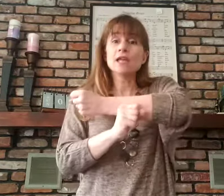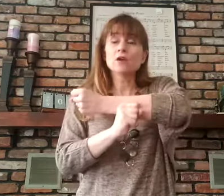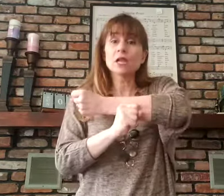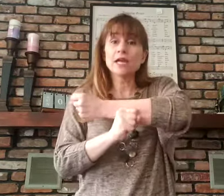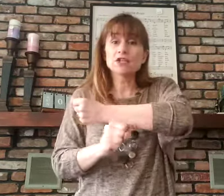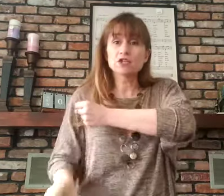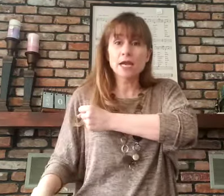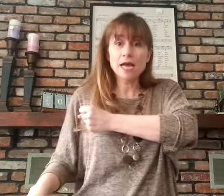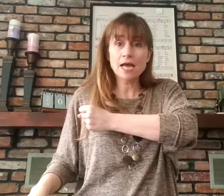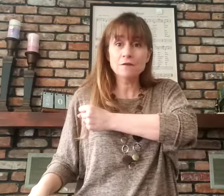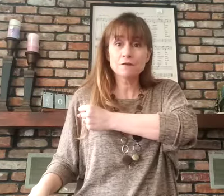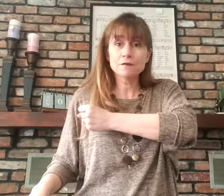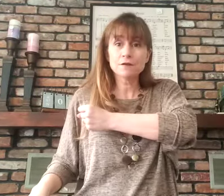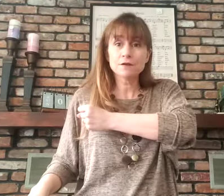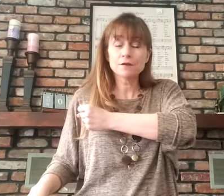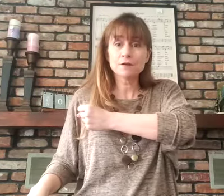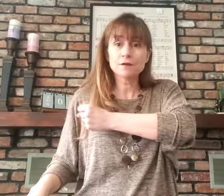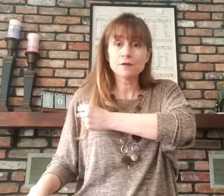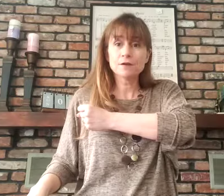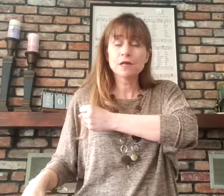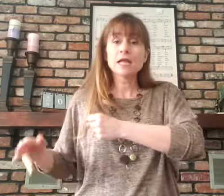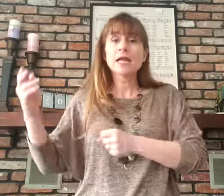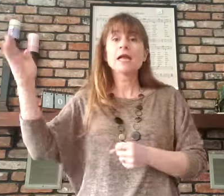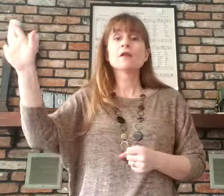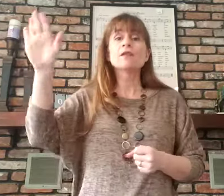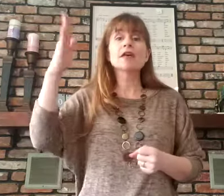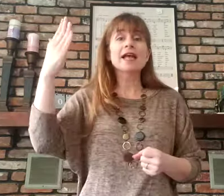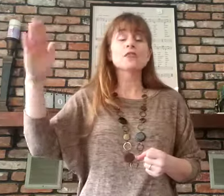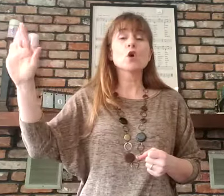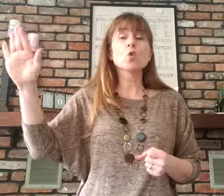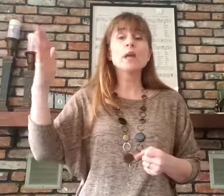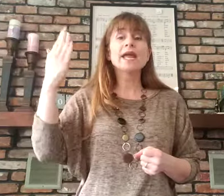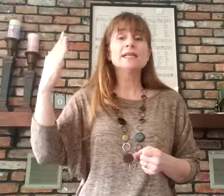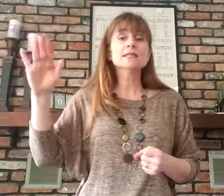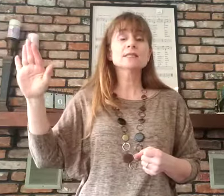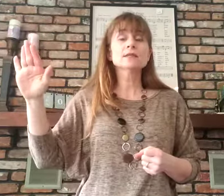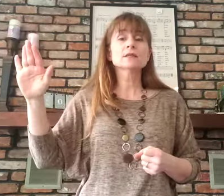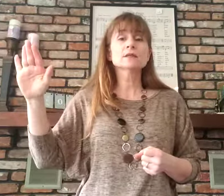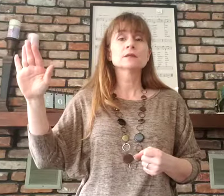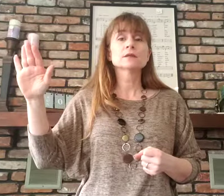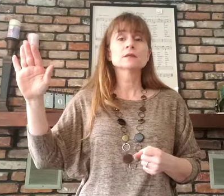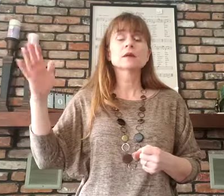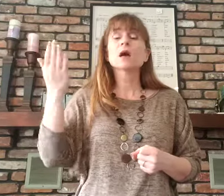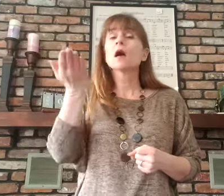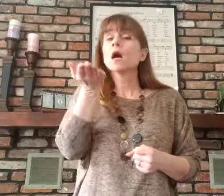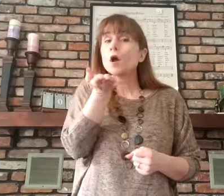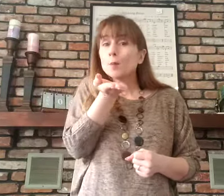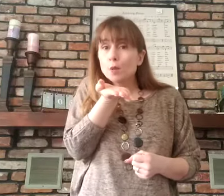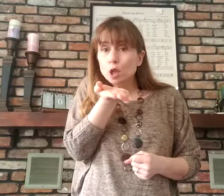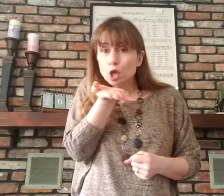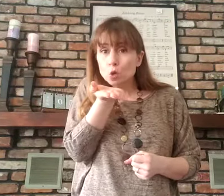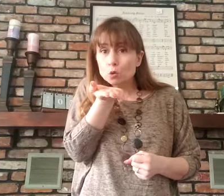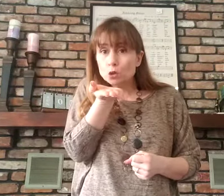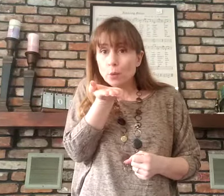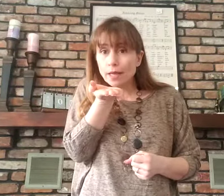are like chaff that the wind blows away.